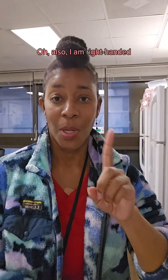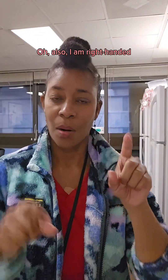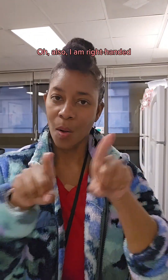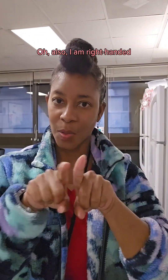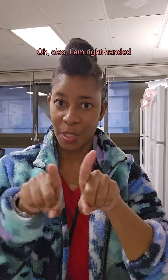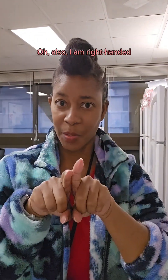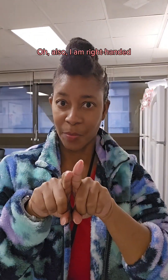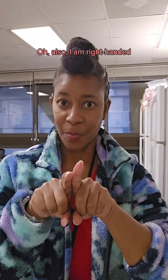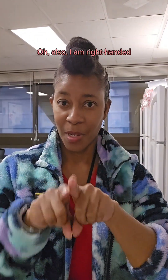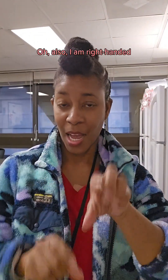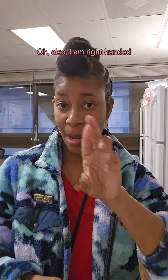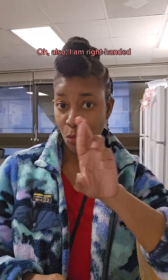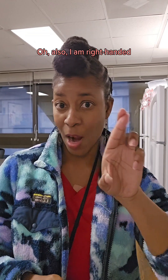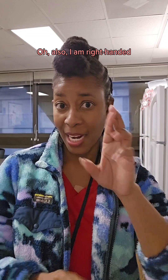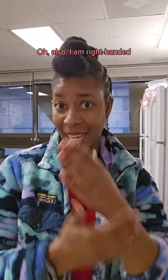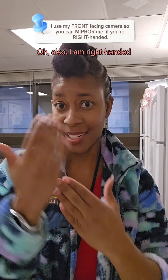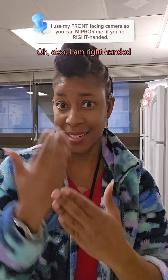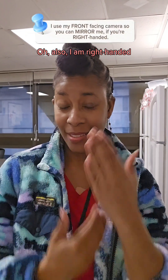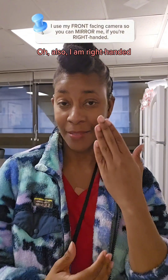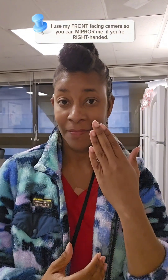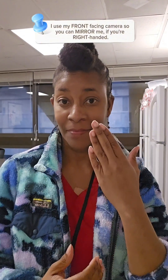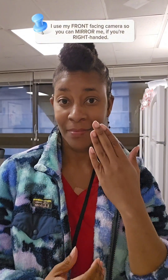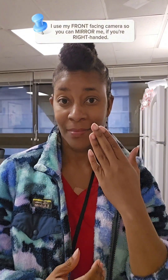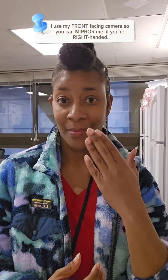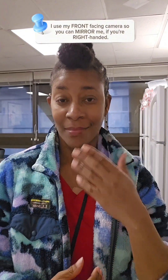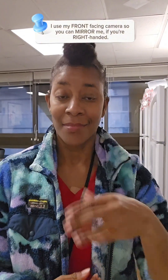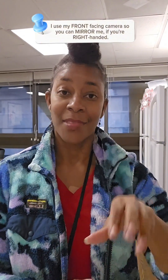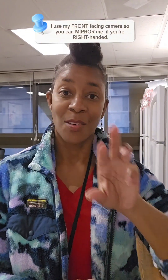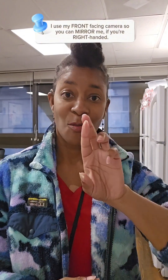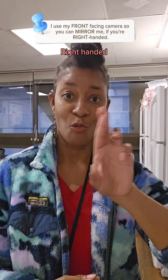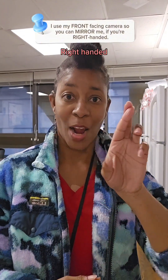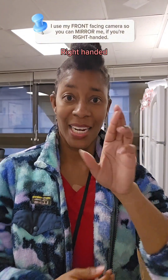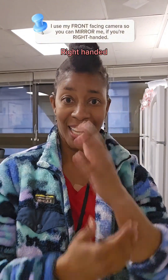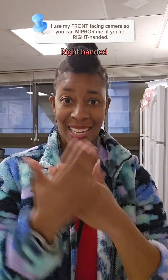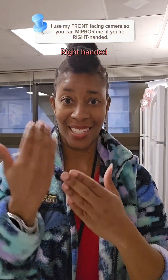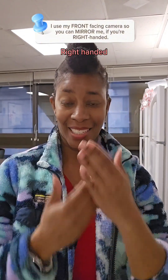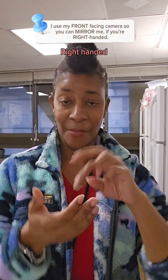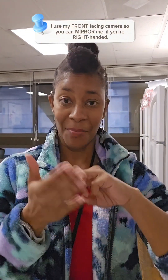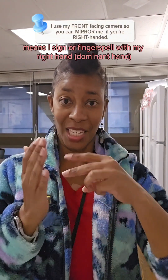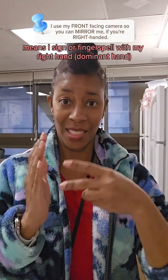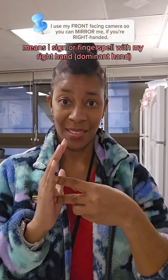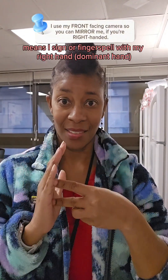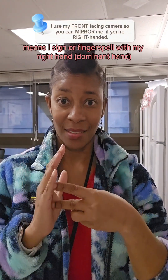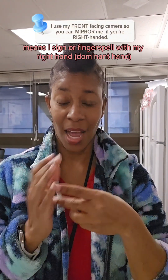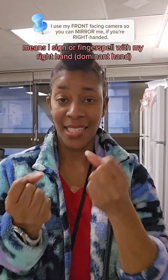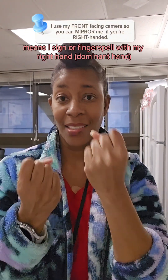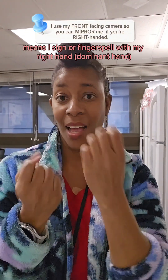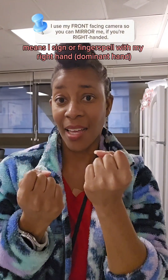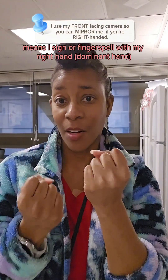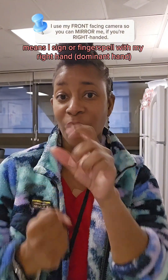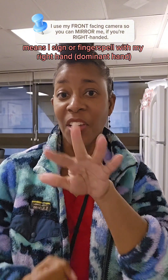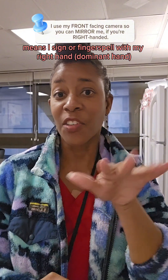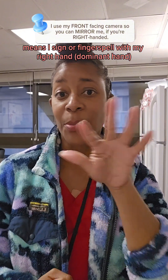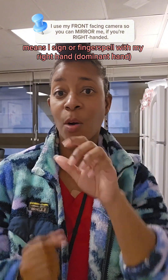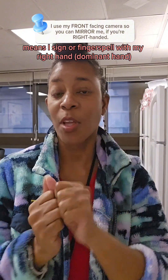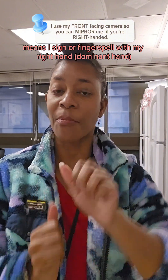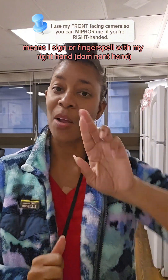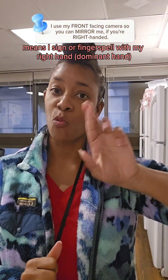Also, I am right-handed. Right-handed means I sign or fingerspell with my